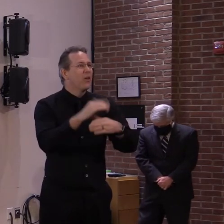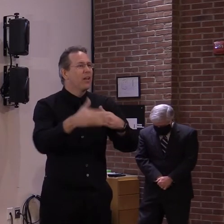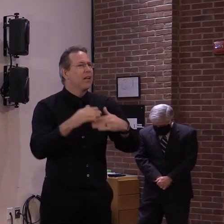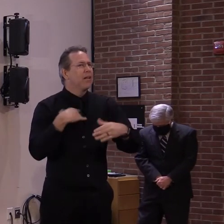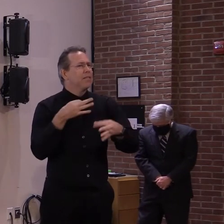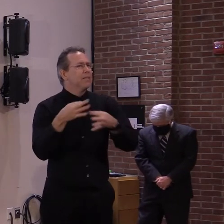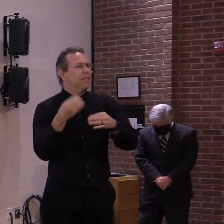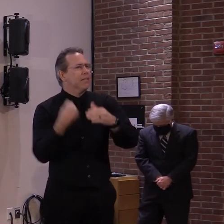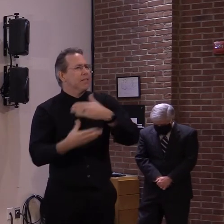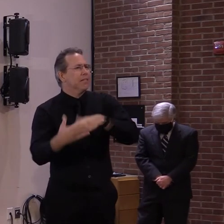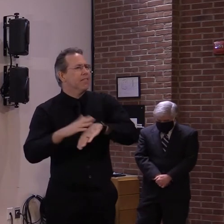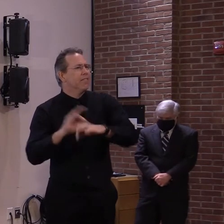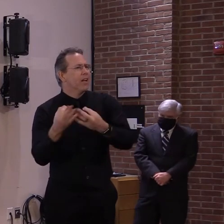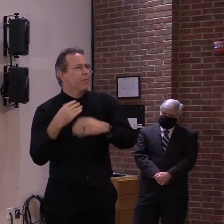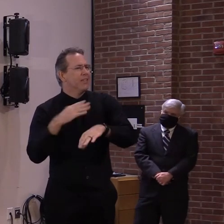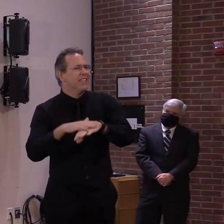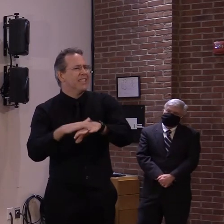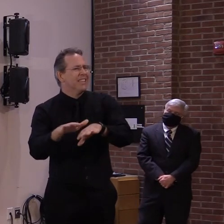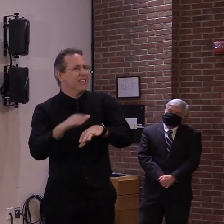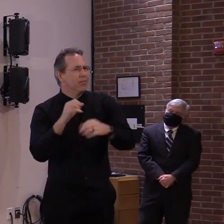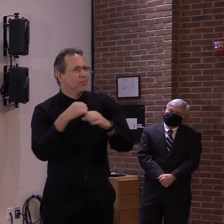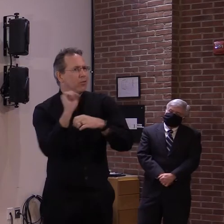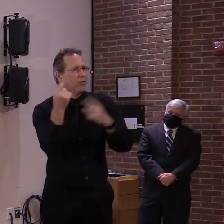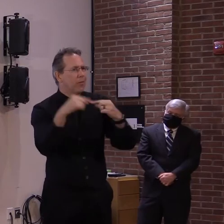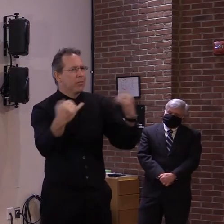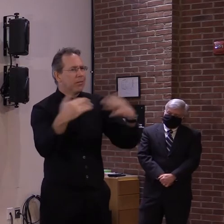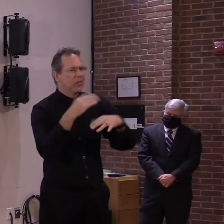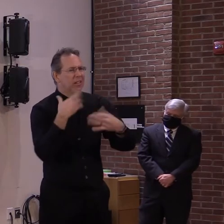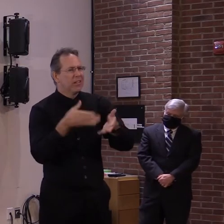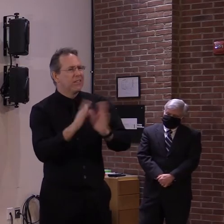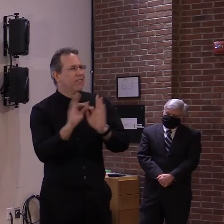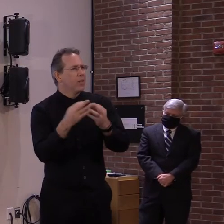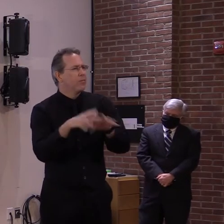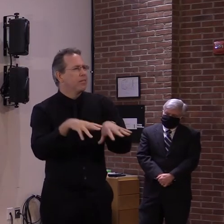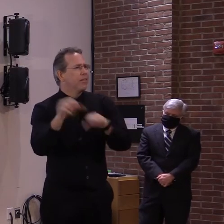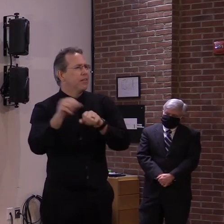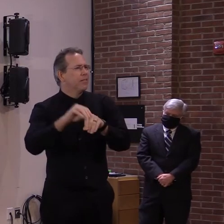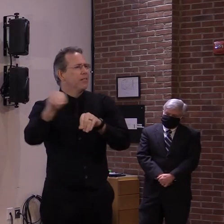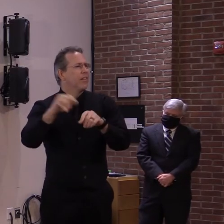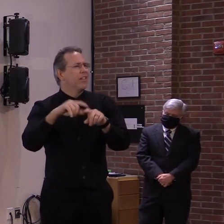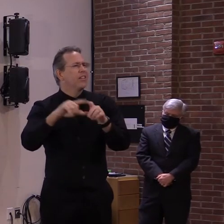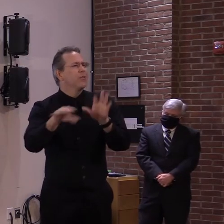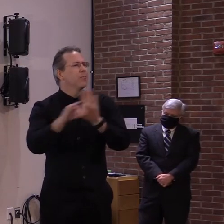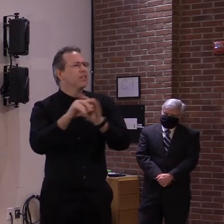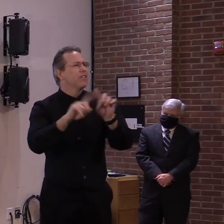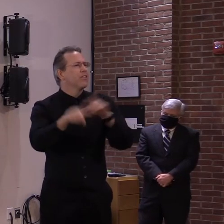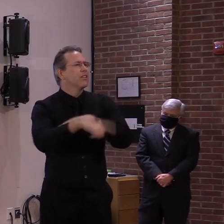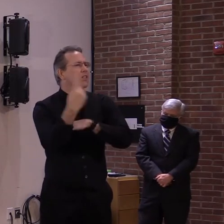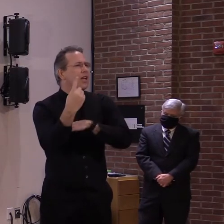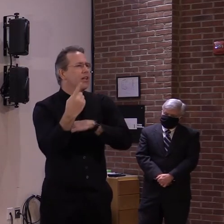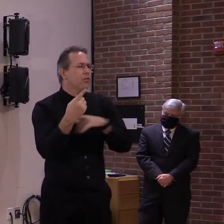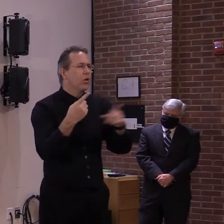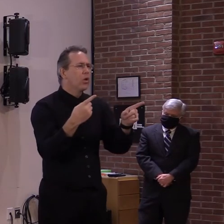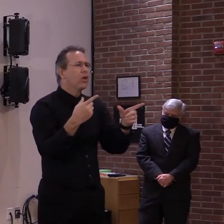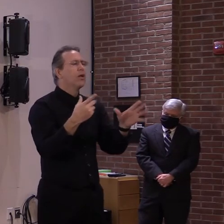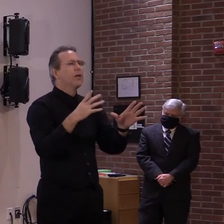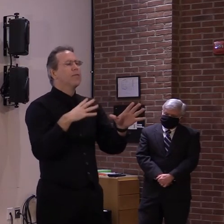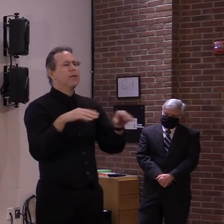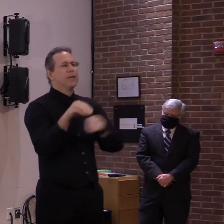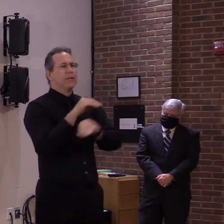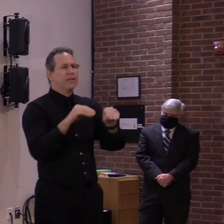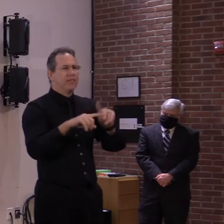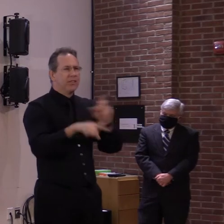encouraging anyone, uh, to come to the state house lawn on Sunday. We understand that you're right to do so, um, but we